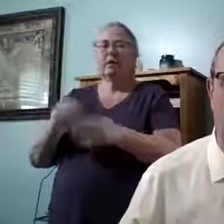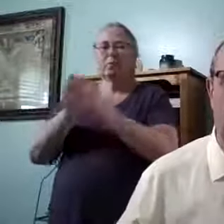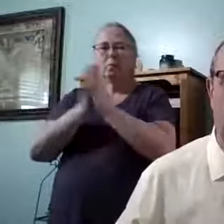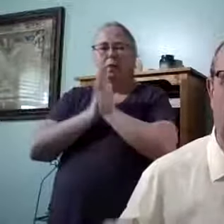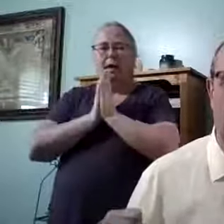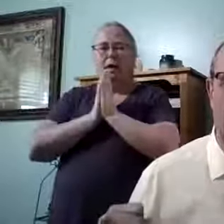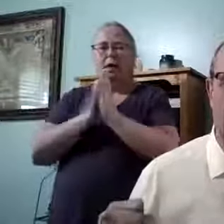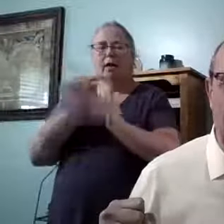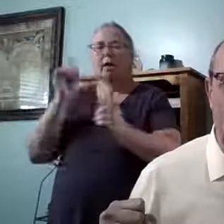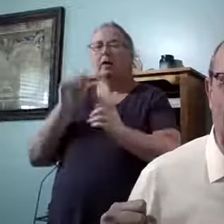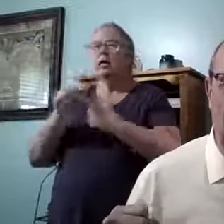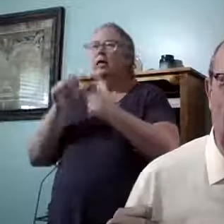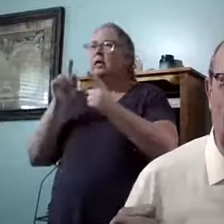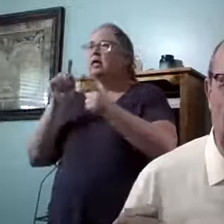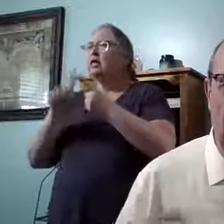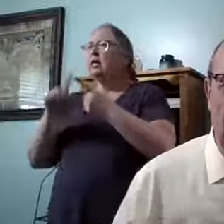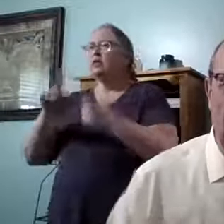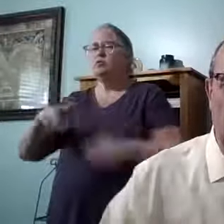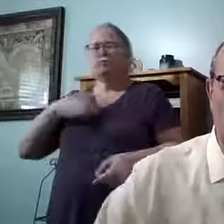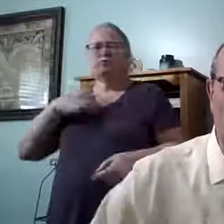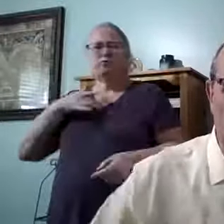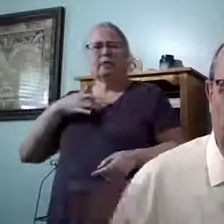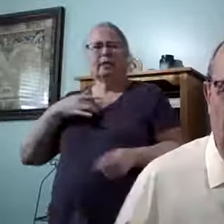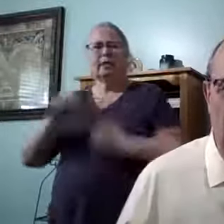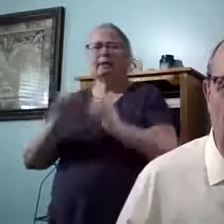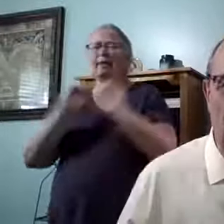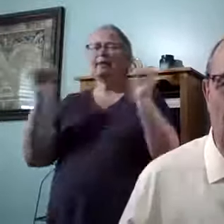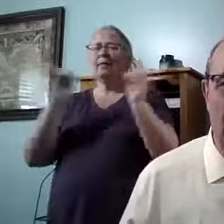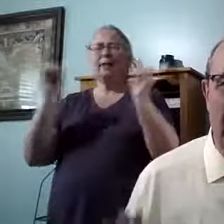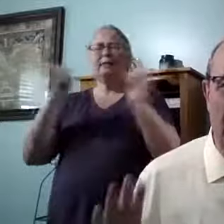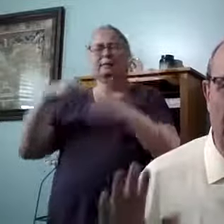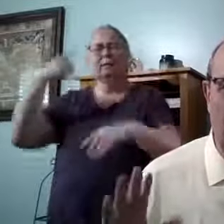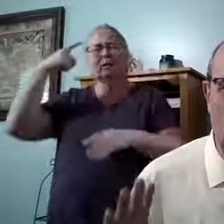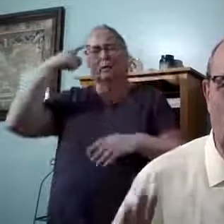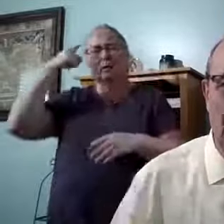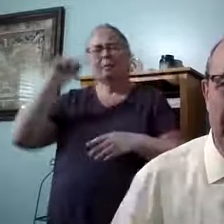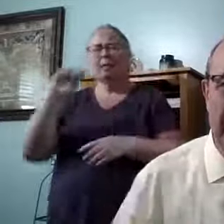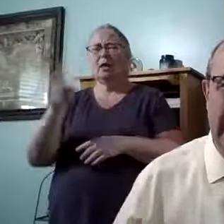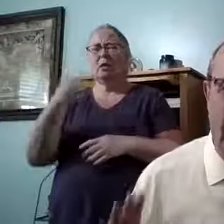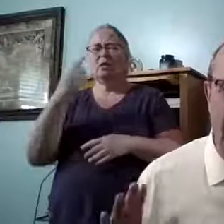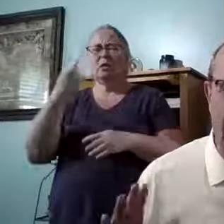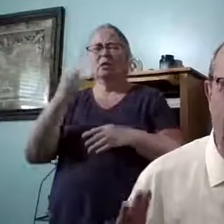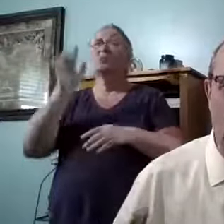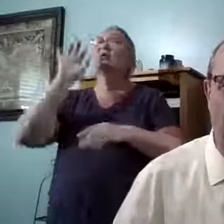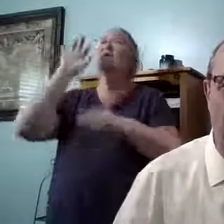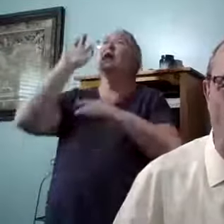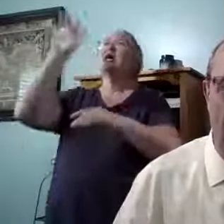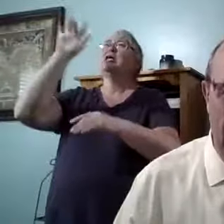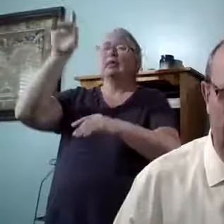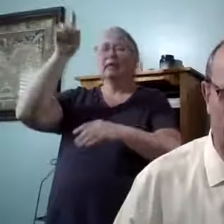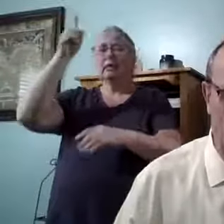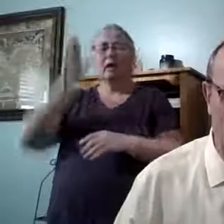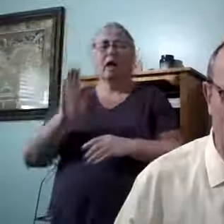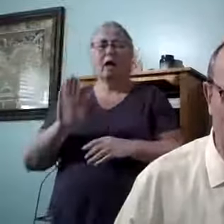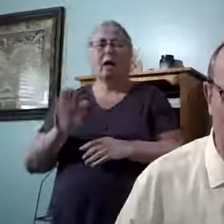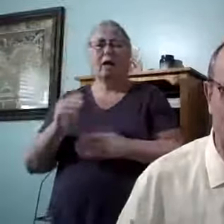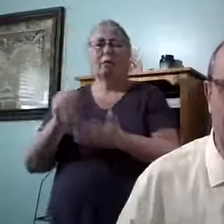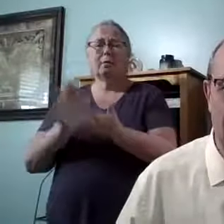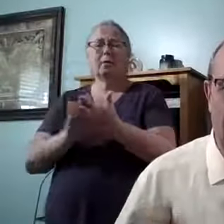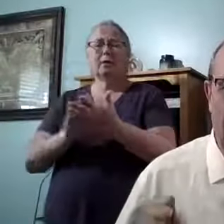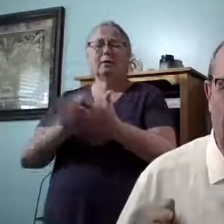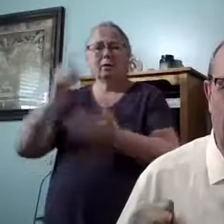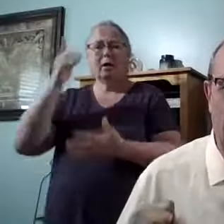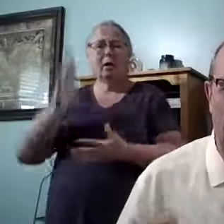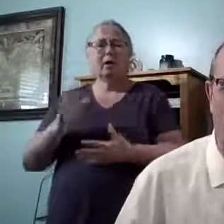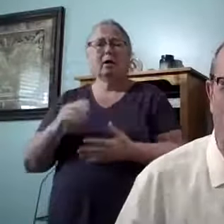of prayer until you feel nothing else is on your mind, but you making contact with the almighty. Praise God.